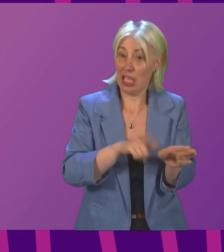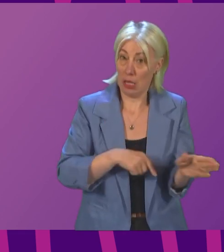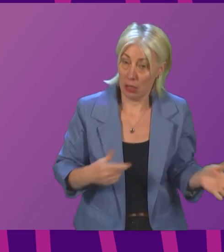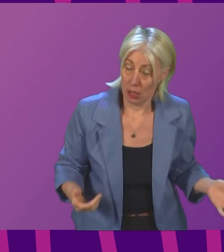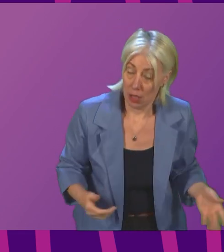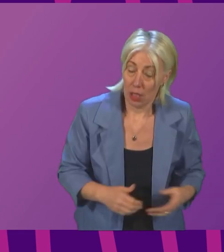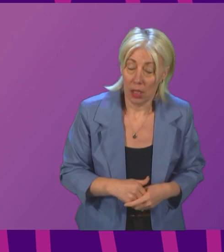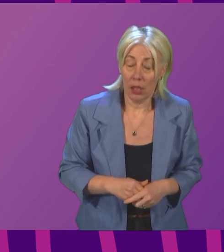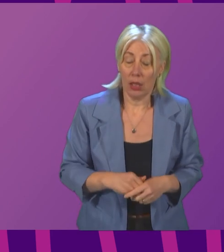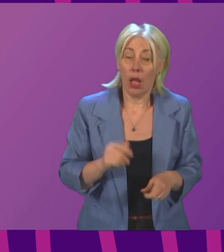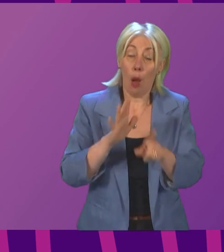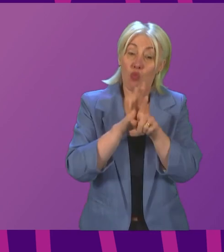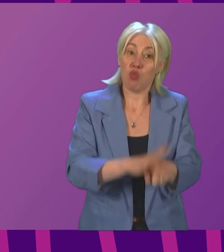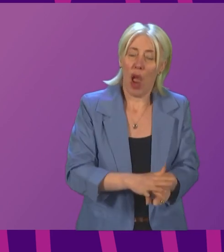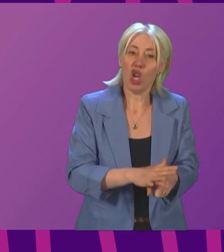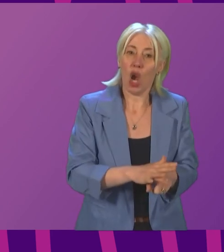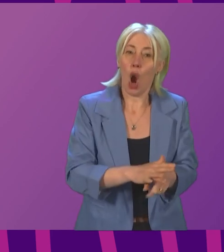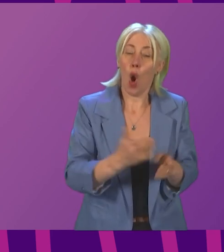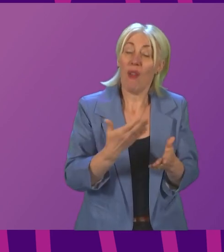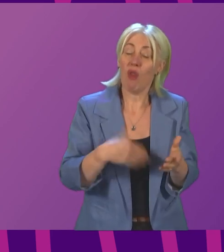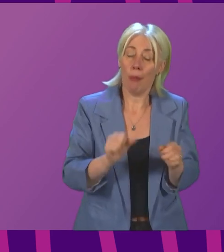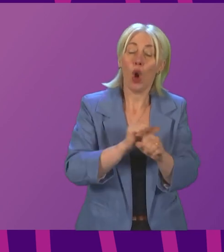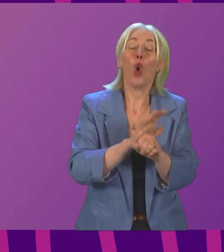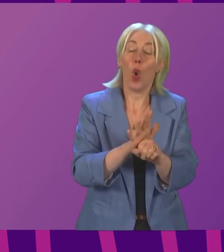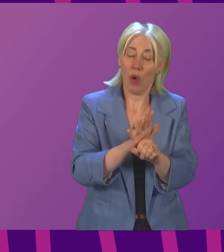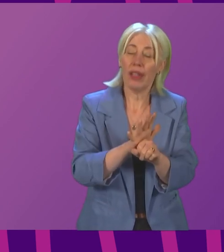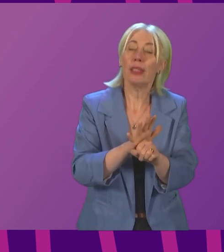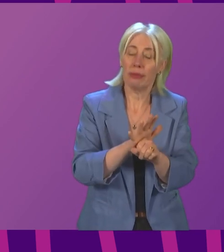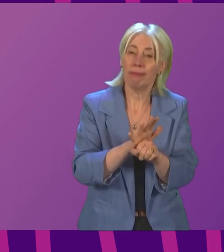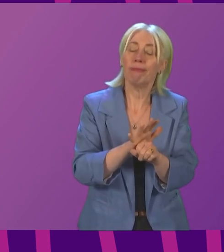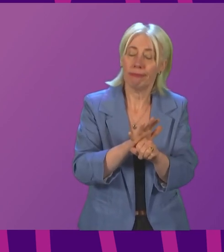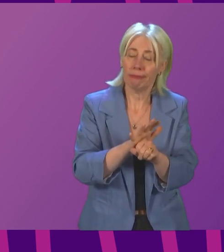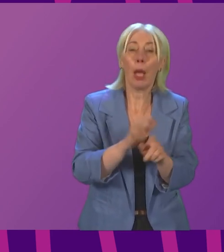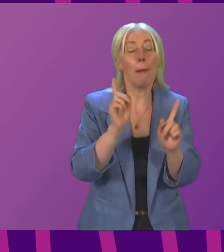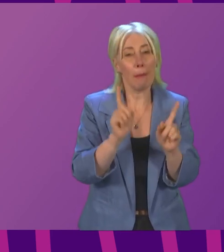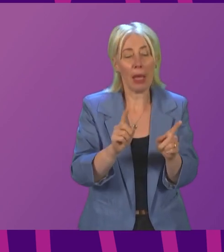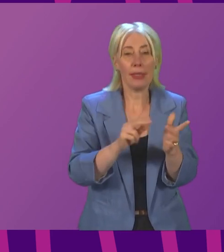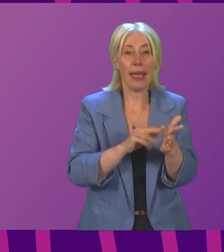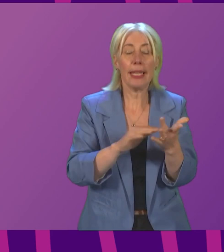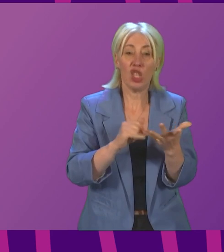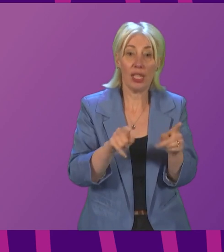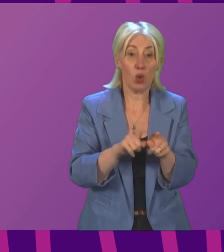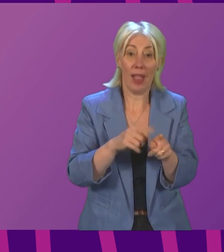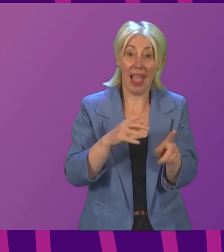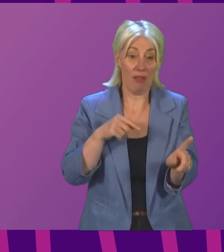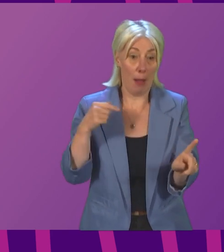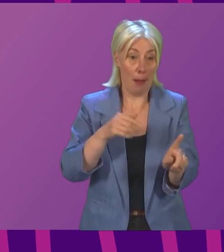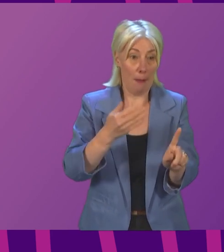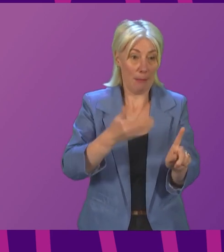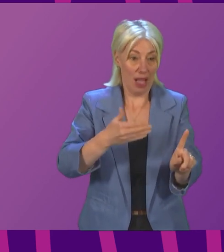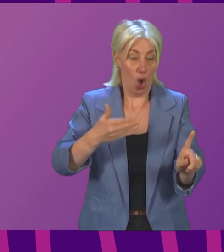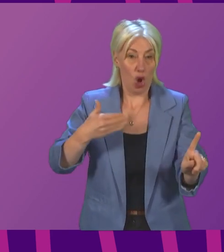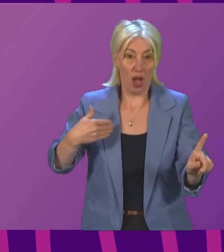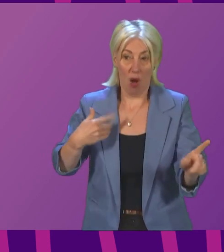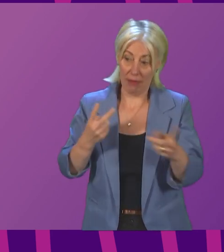Much of that pressure does come from COVID. However, the NHS is also working to catch up on the backlog of care